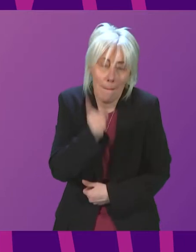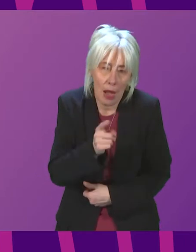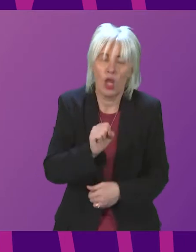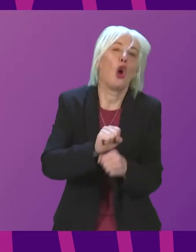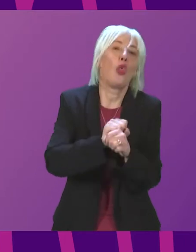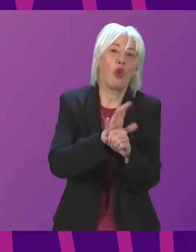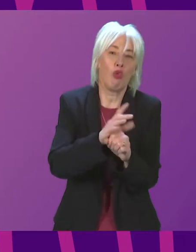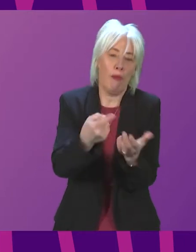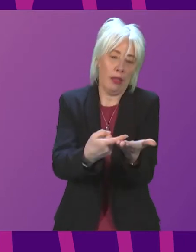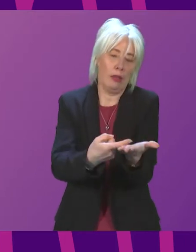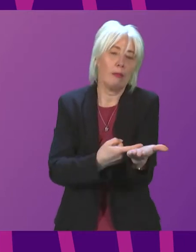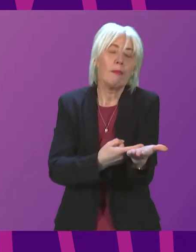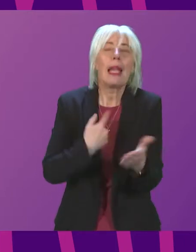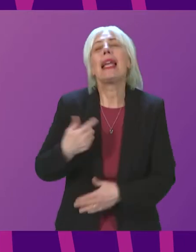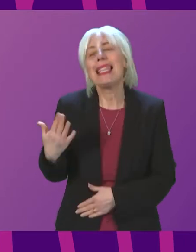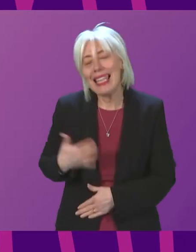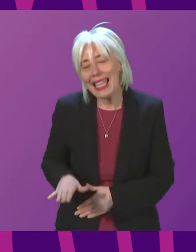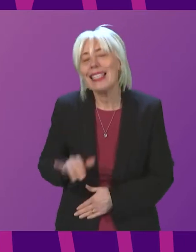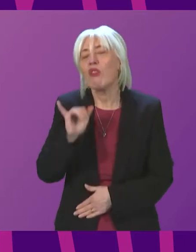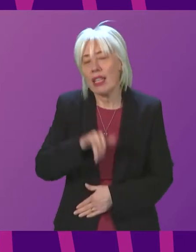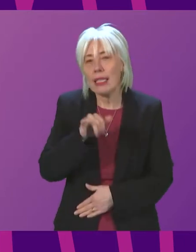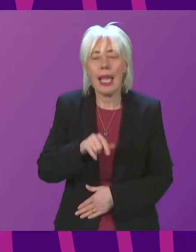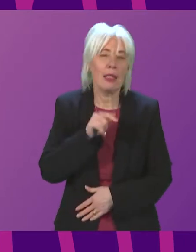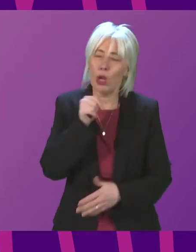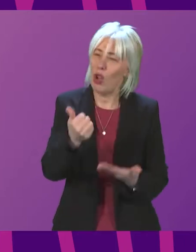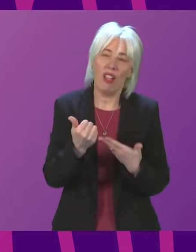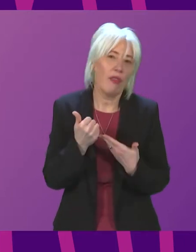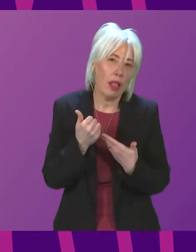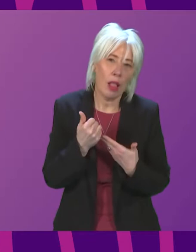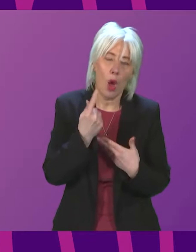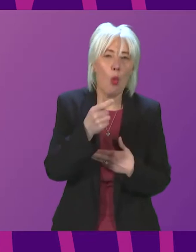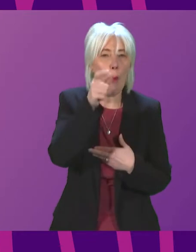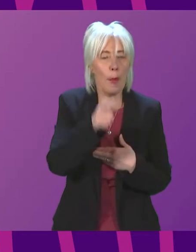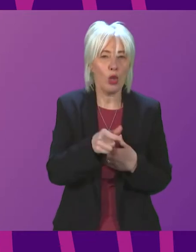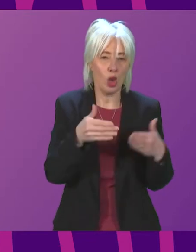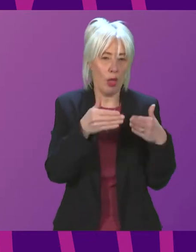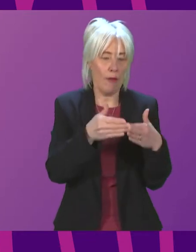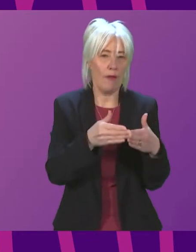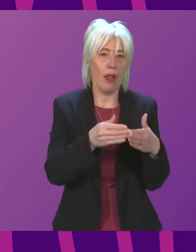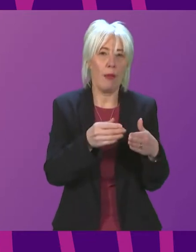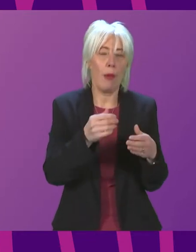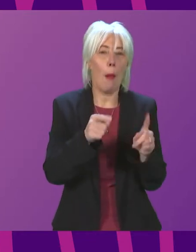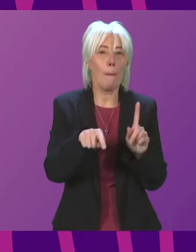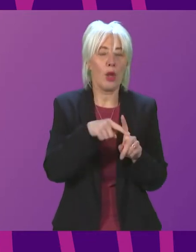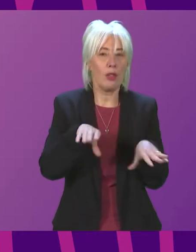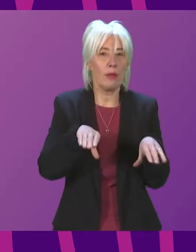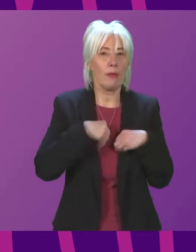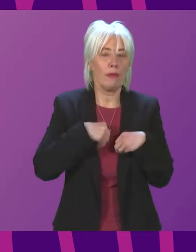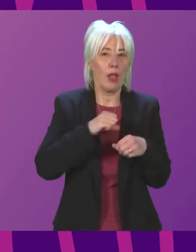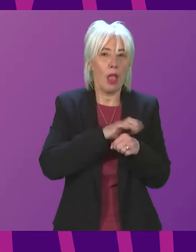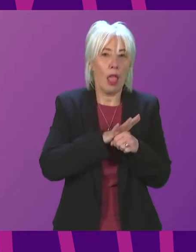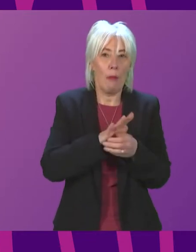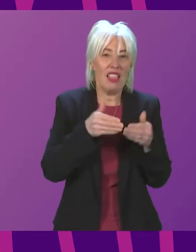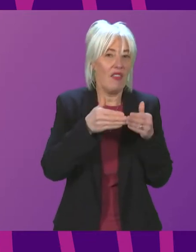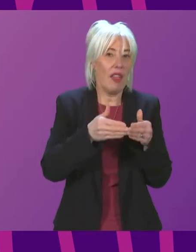protocols while necessary have been and are very unhelpful. One crew member testing positive grinds the Lifeline ferry service to a halt.